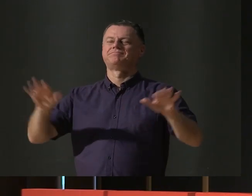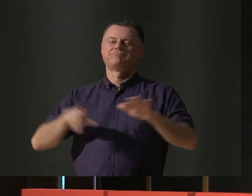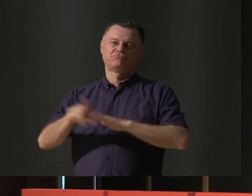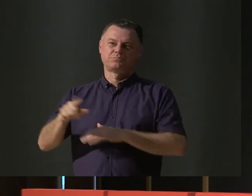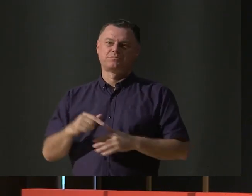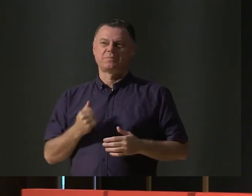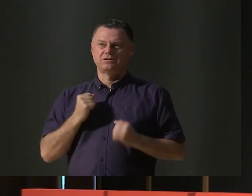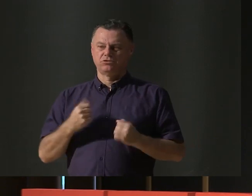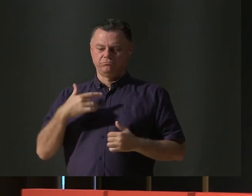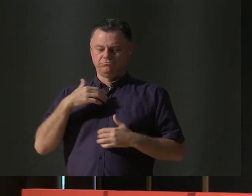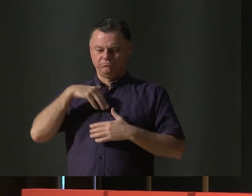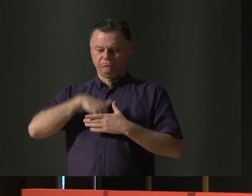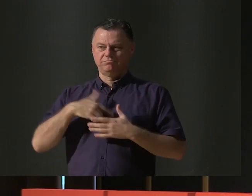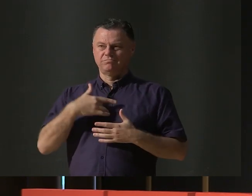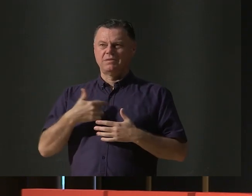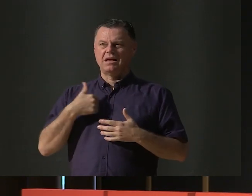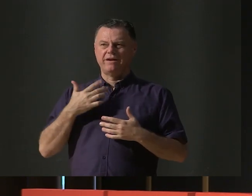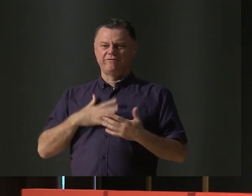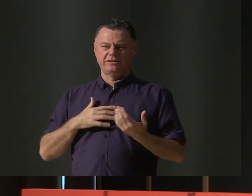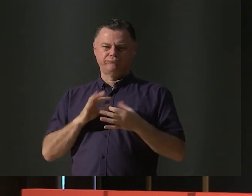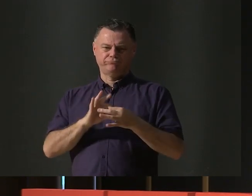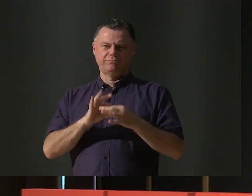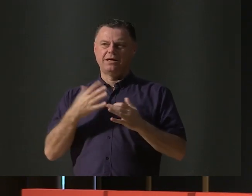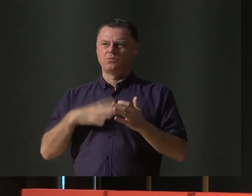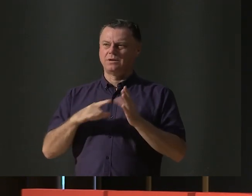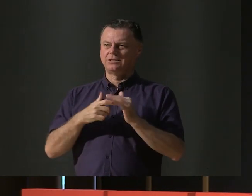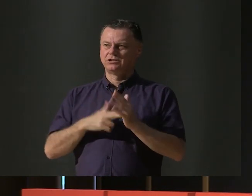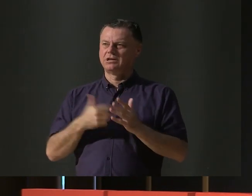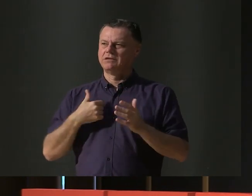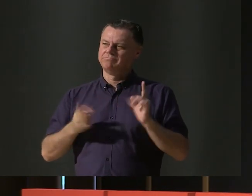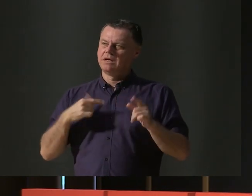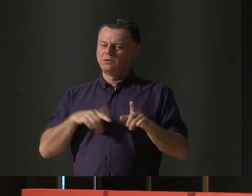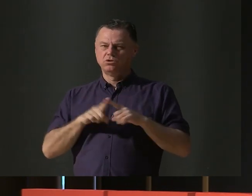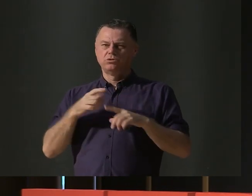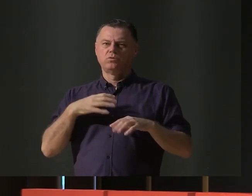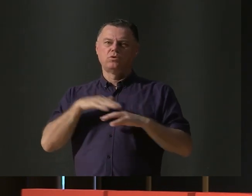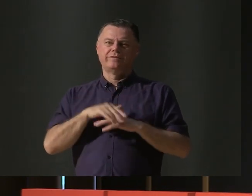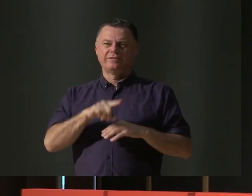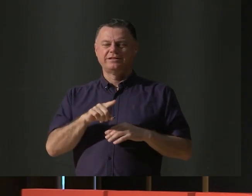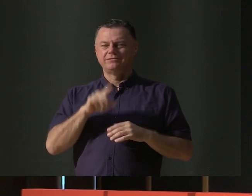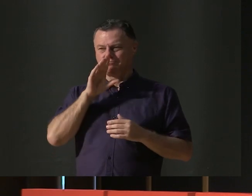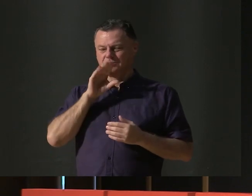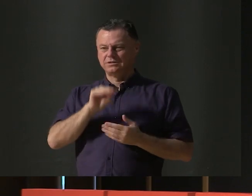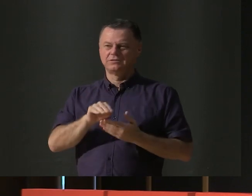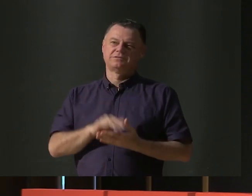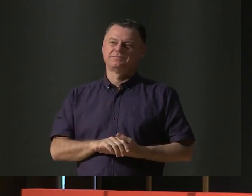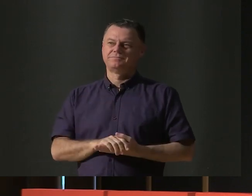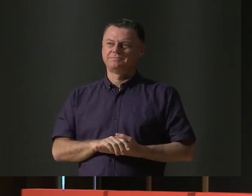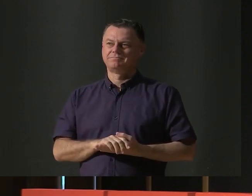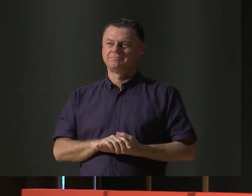But it was this emotion that triggered an urge in me to take action. It inspired me to learn more about this animal and when I